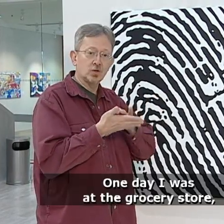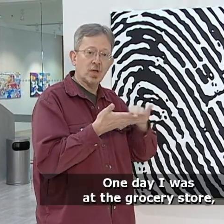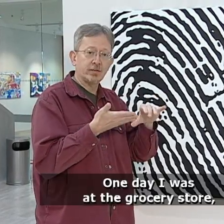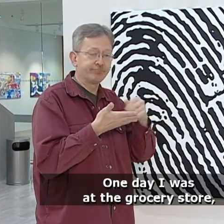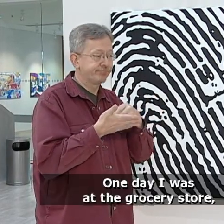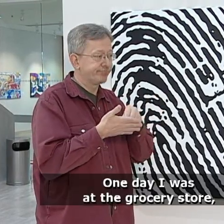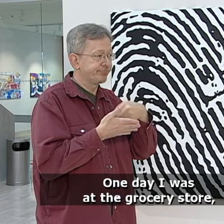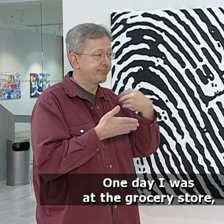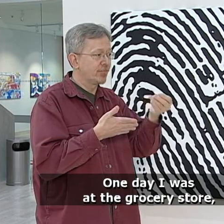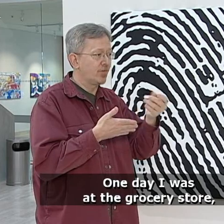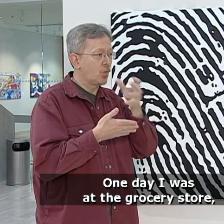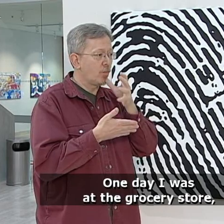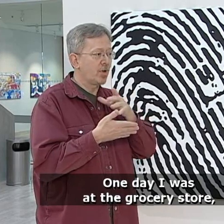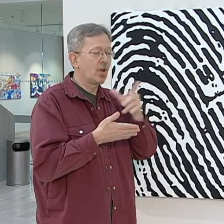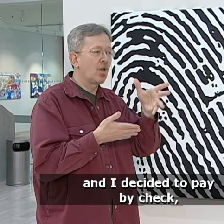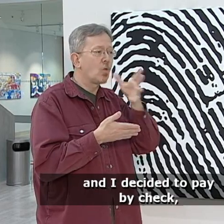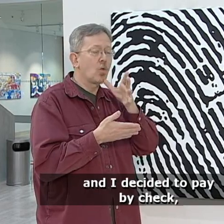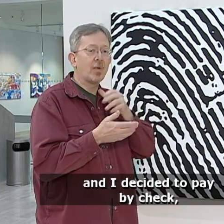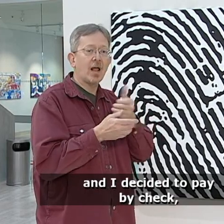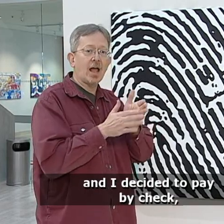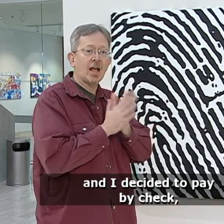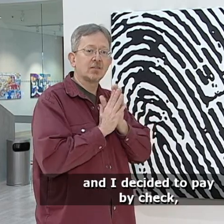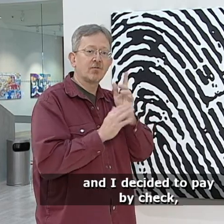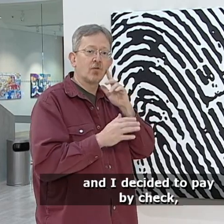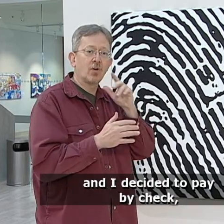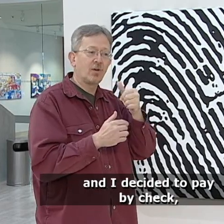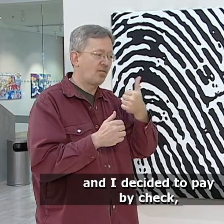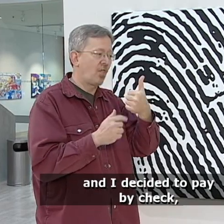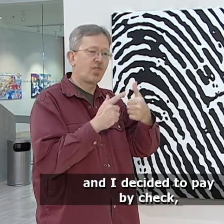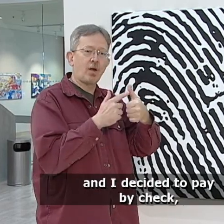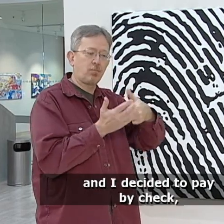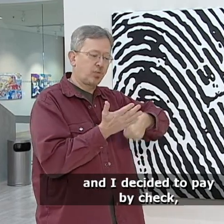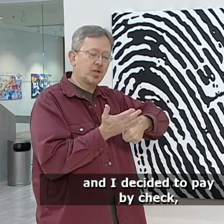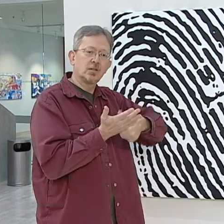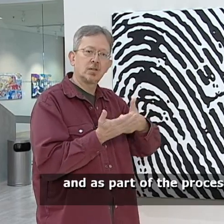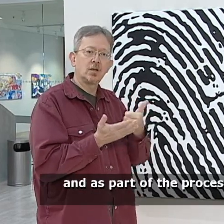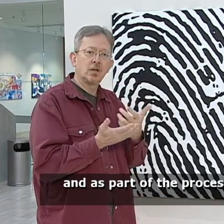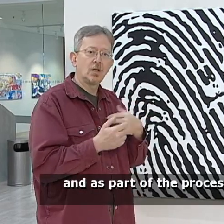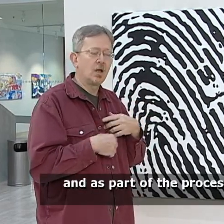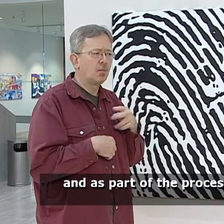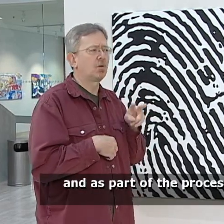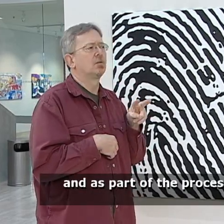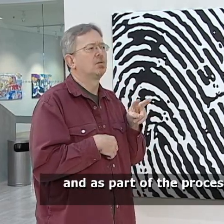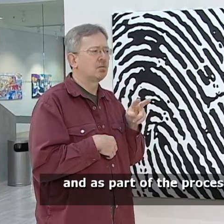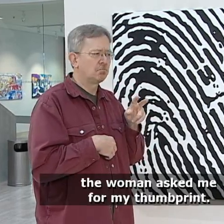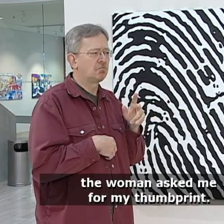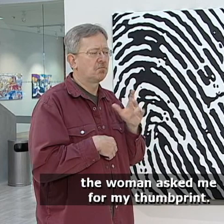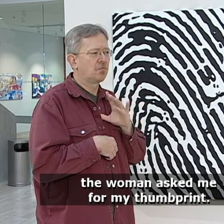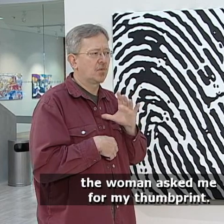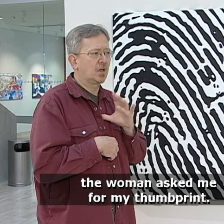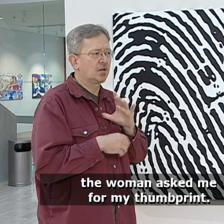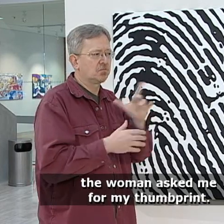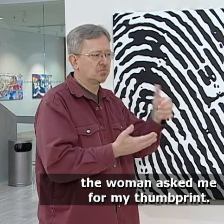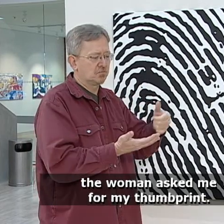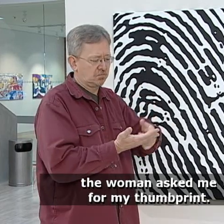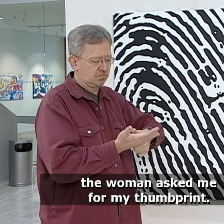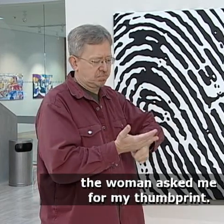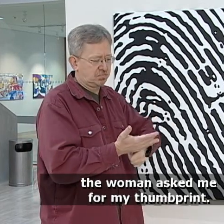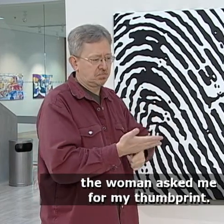One day I was at the grocery store and I decided to pay by check and as part of the process the woman asked me